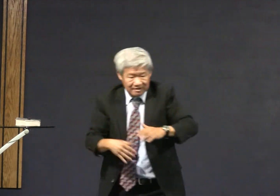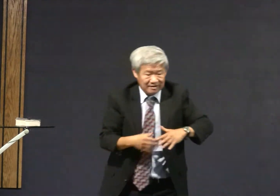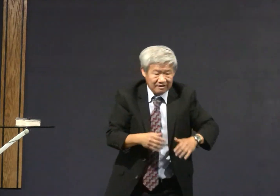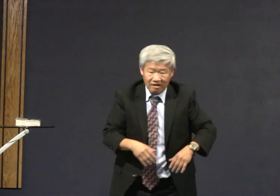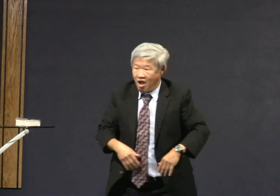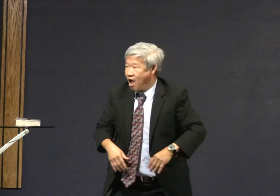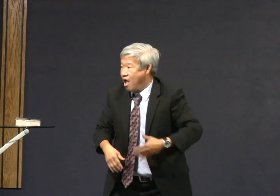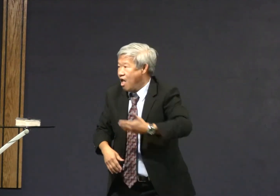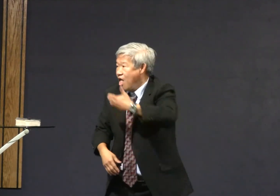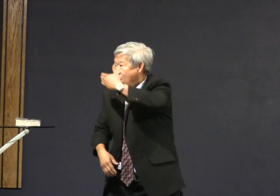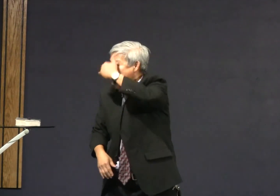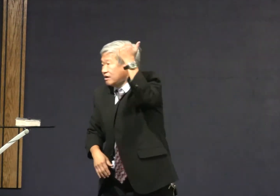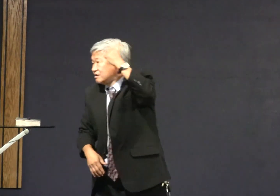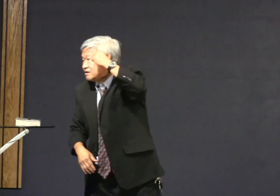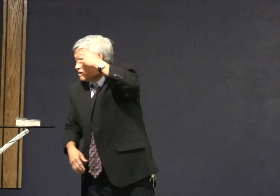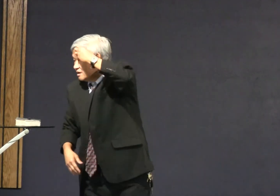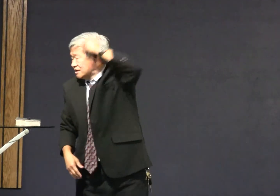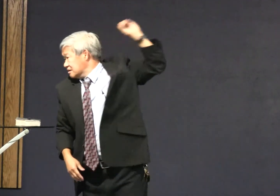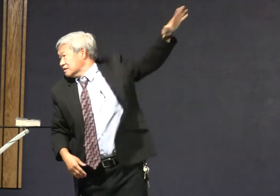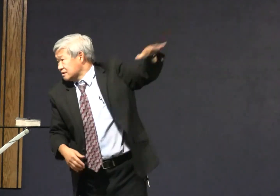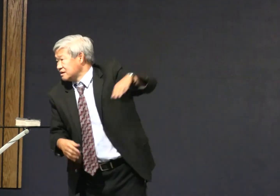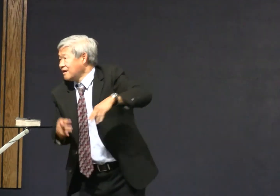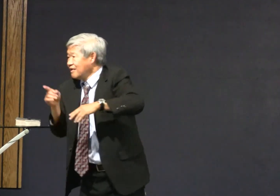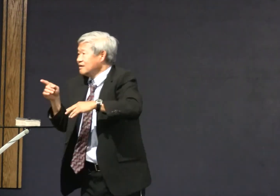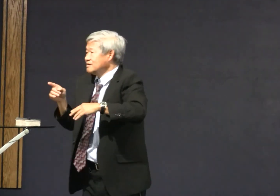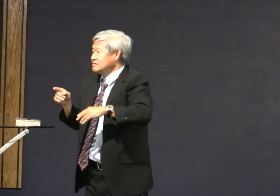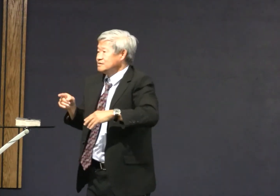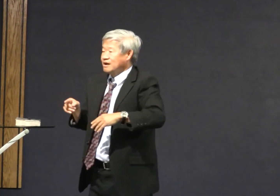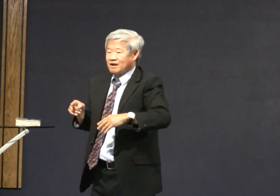not to study the Bible and you forget what you learned